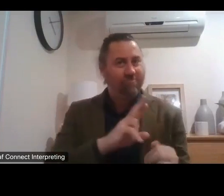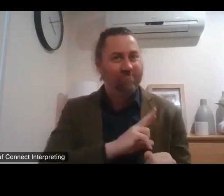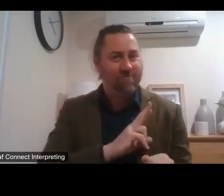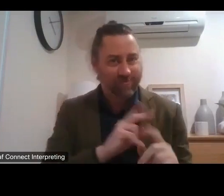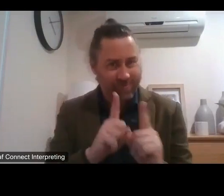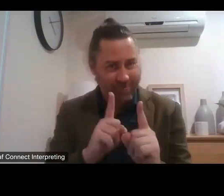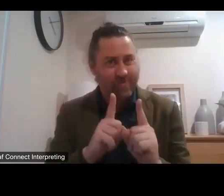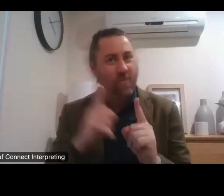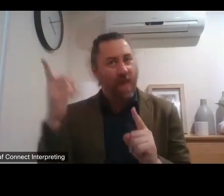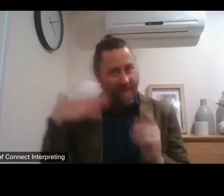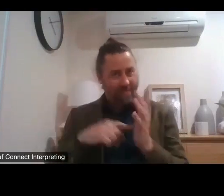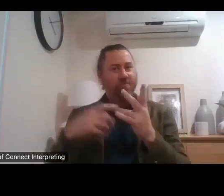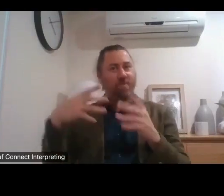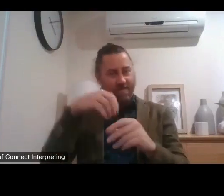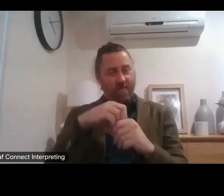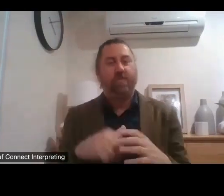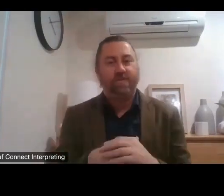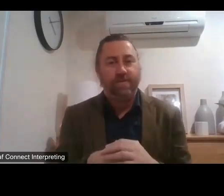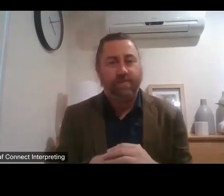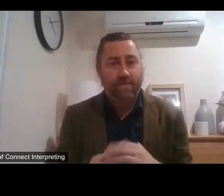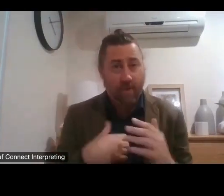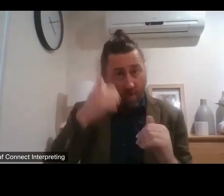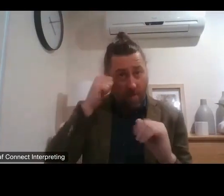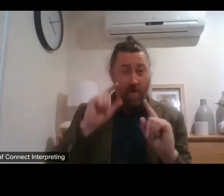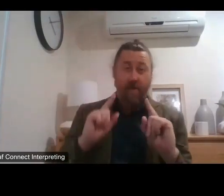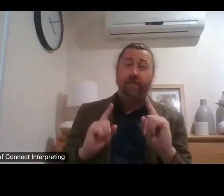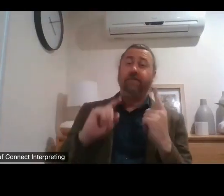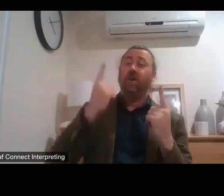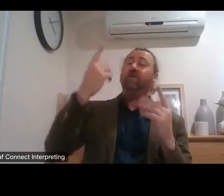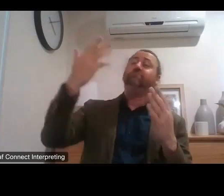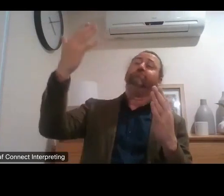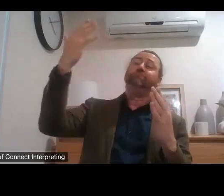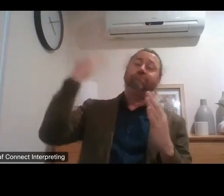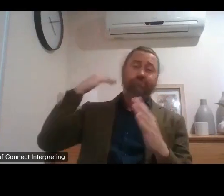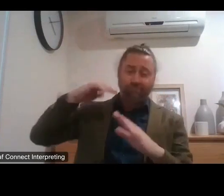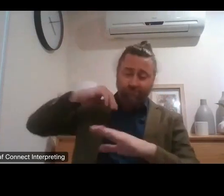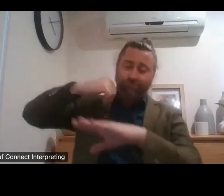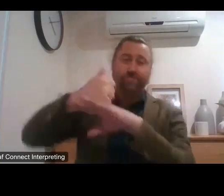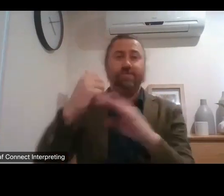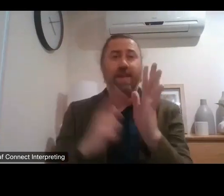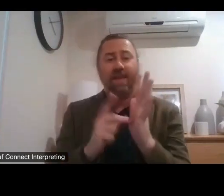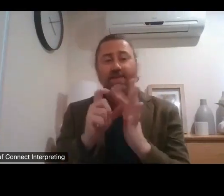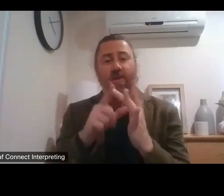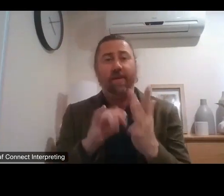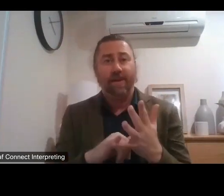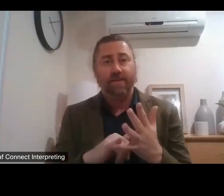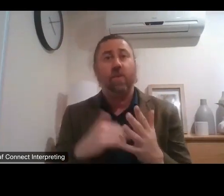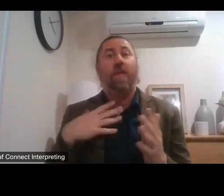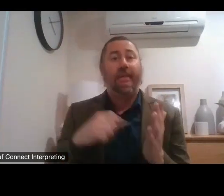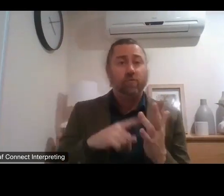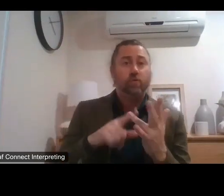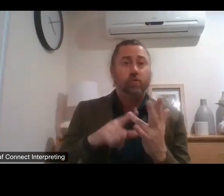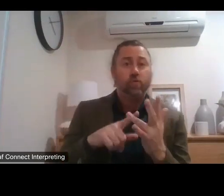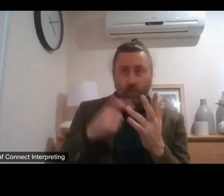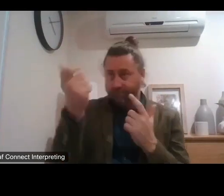too i remember what it was like to build the first ndis and it was building a coalition not just